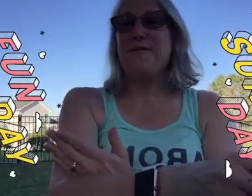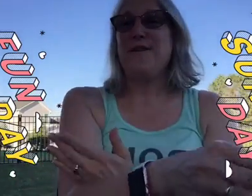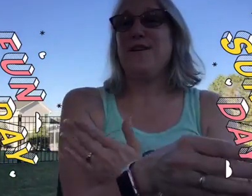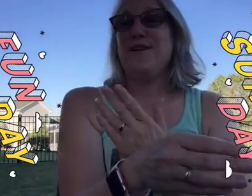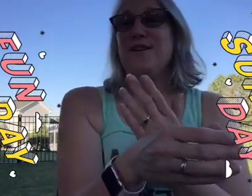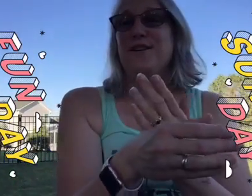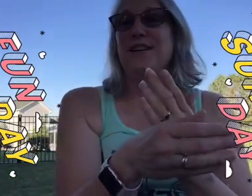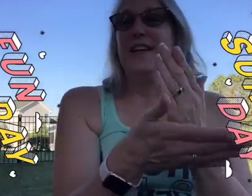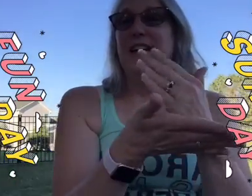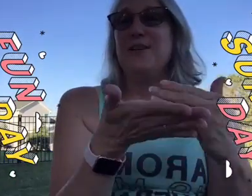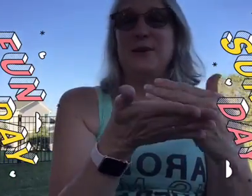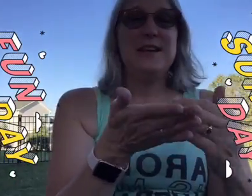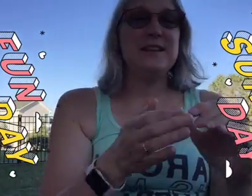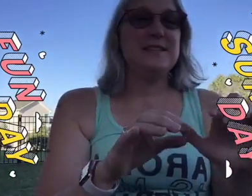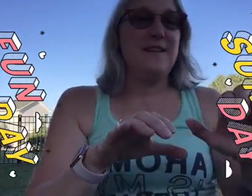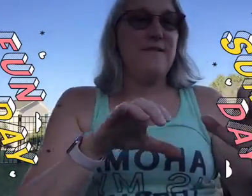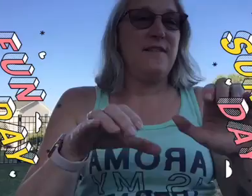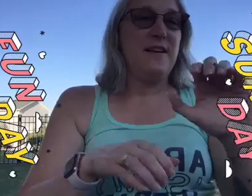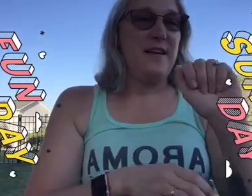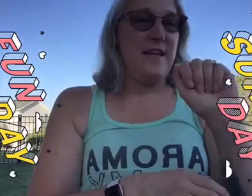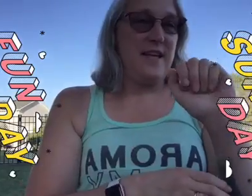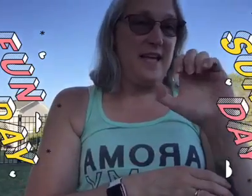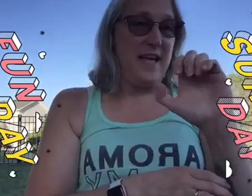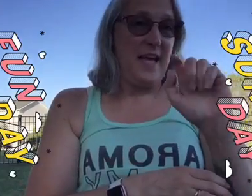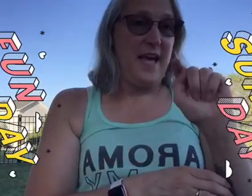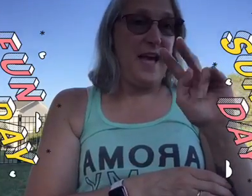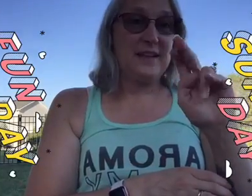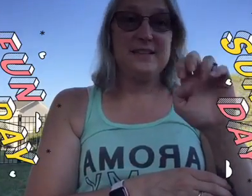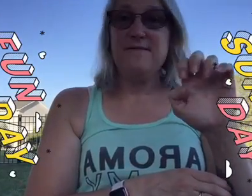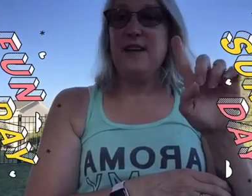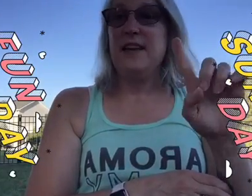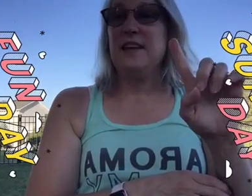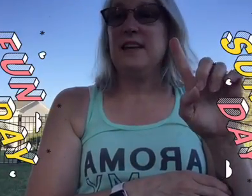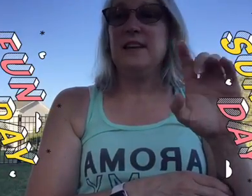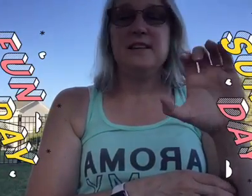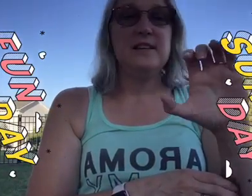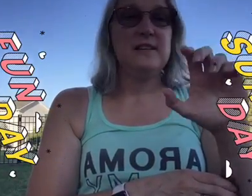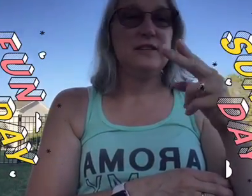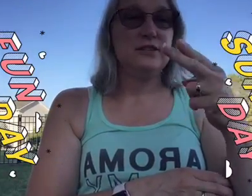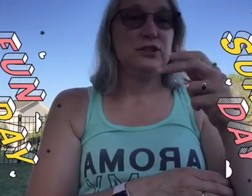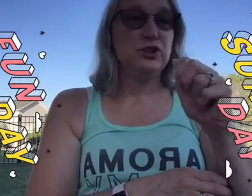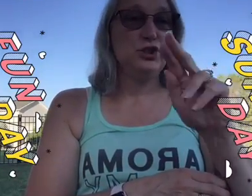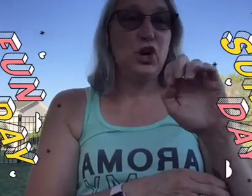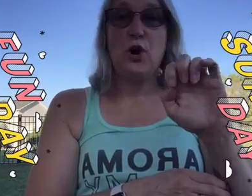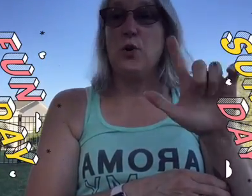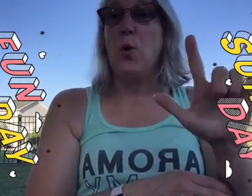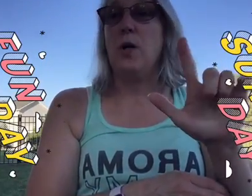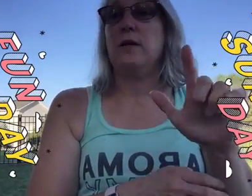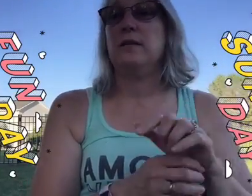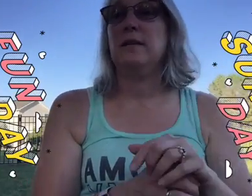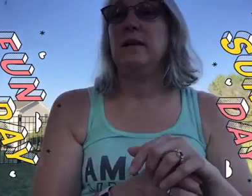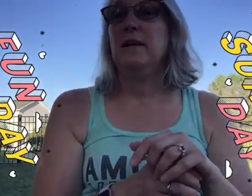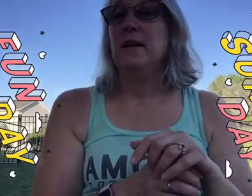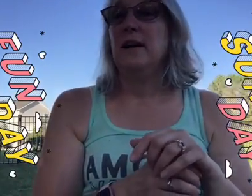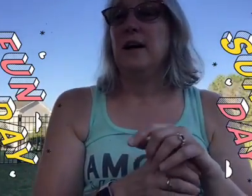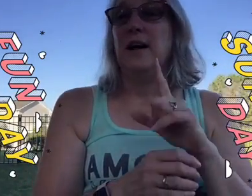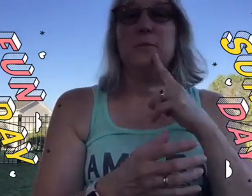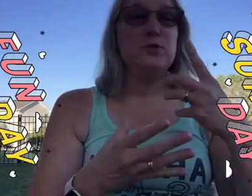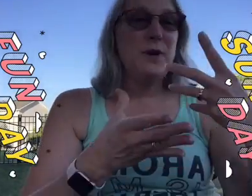ingredients of activated charcoal so